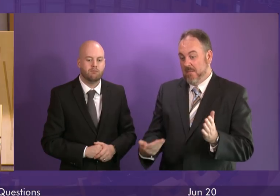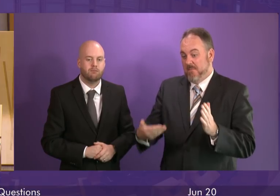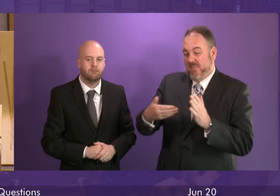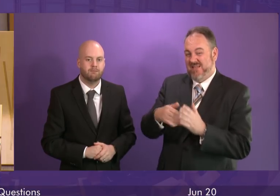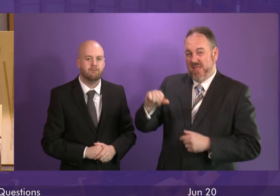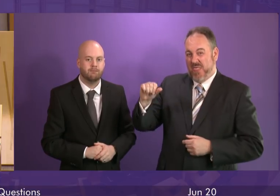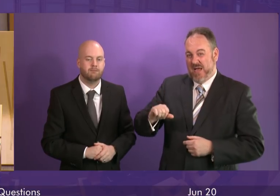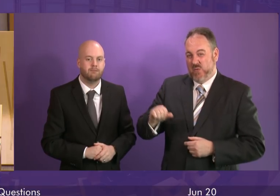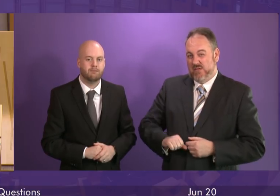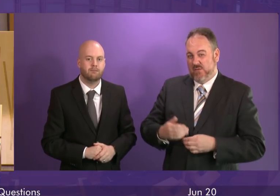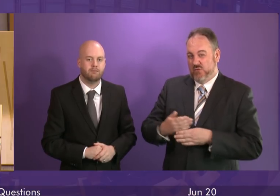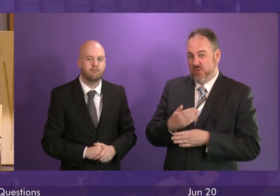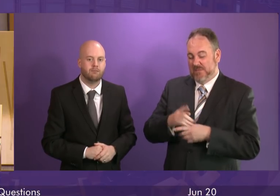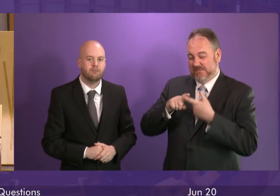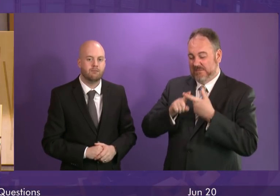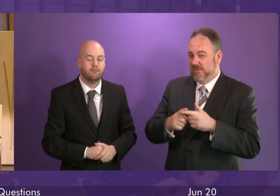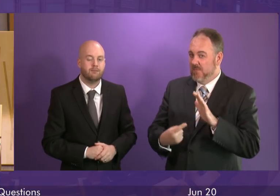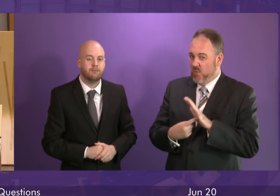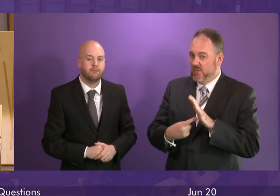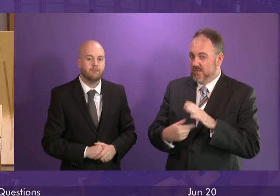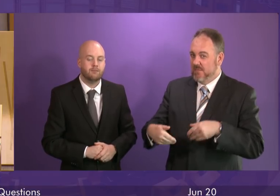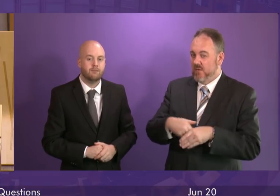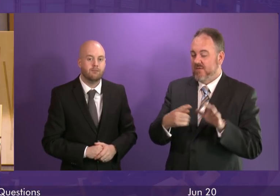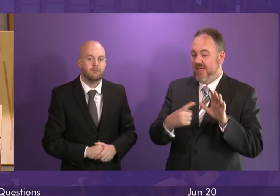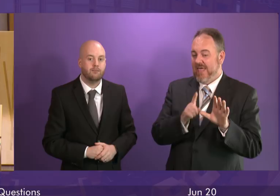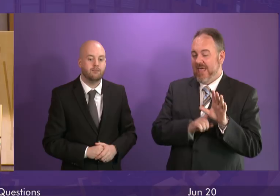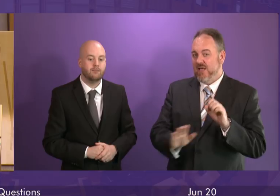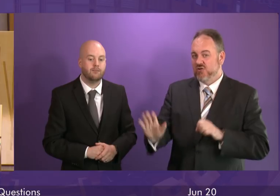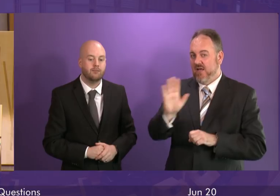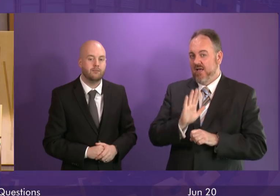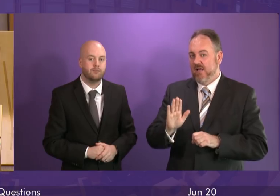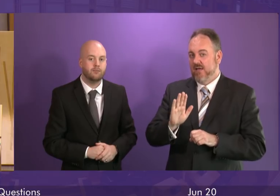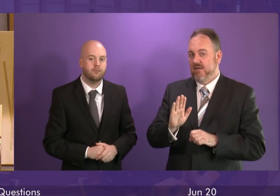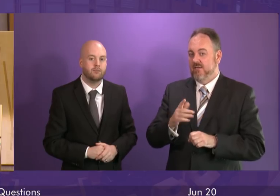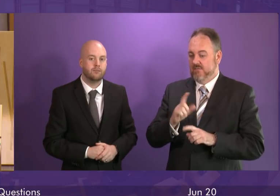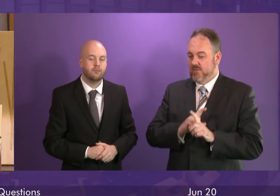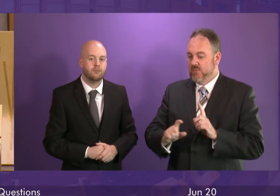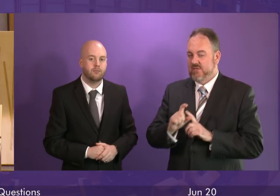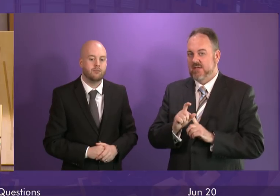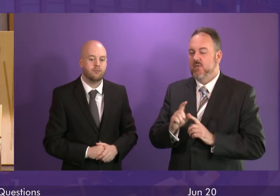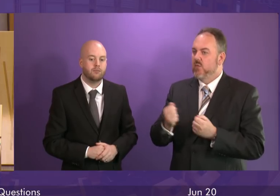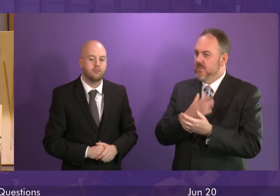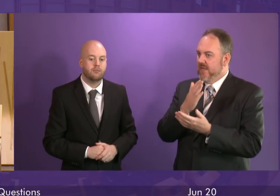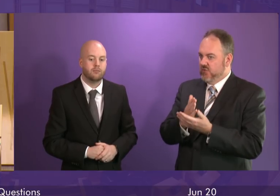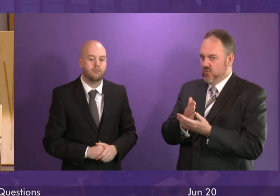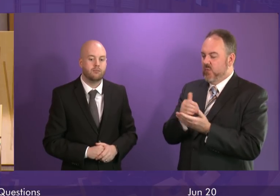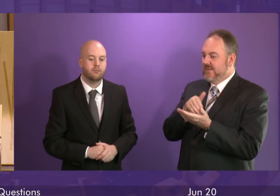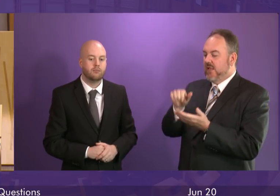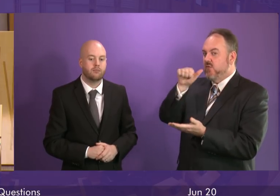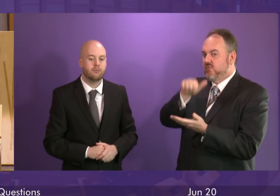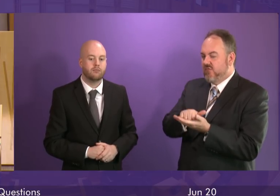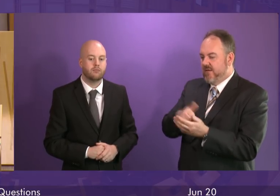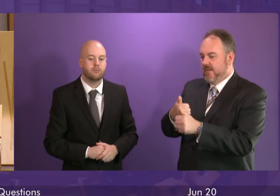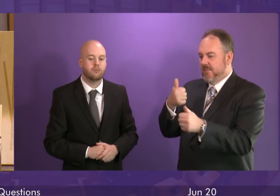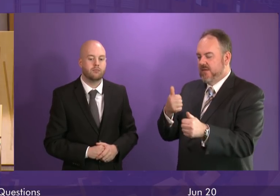to the Ayrshire economy, can the First Minister assure those workers that there will be no sale to any company that does not guarantee to secure and grow